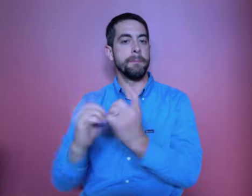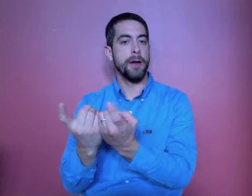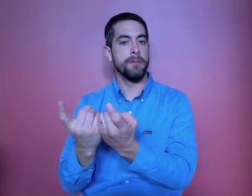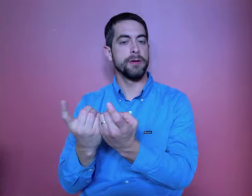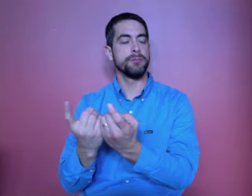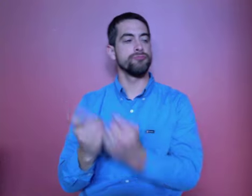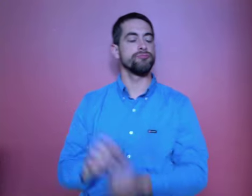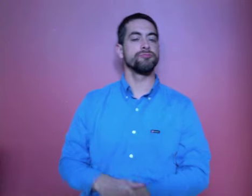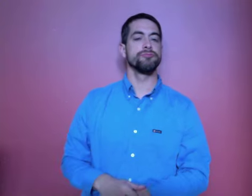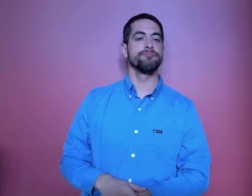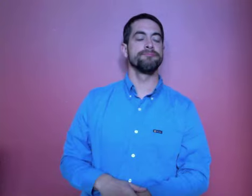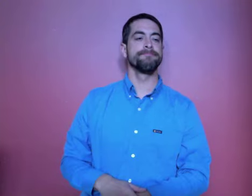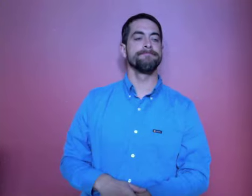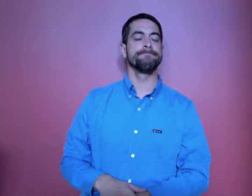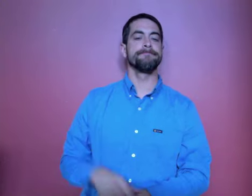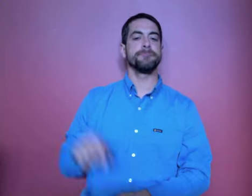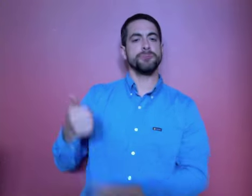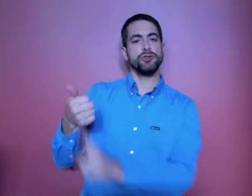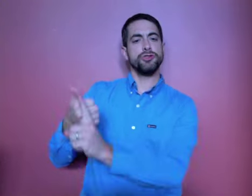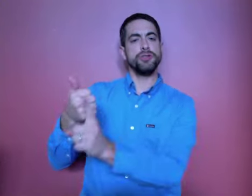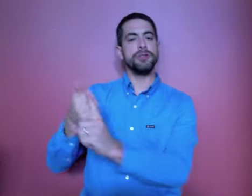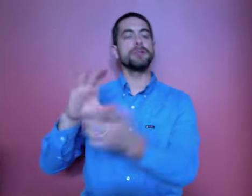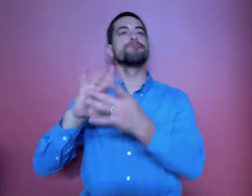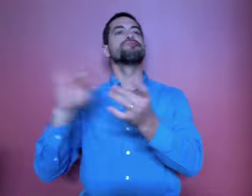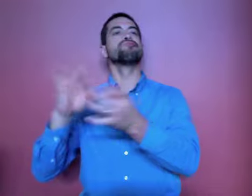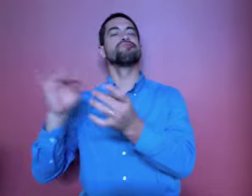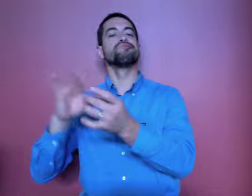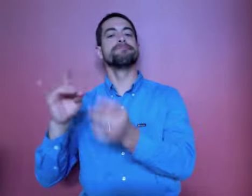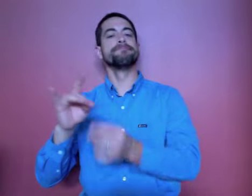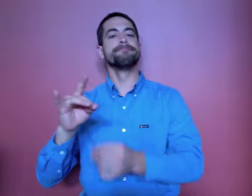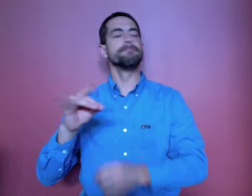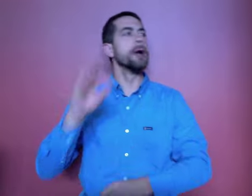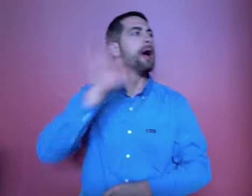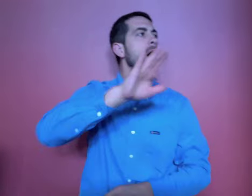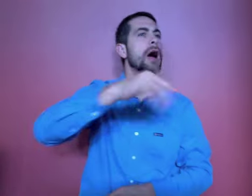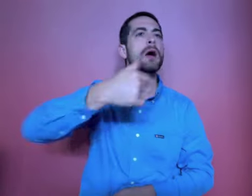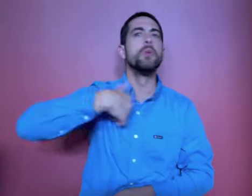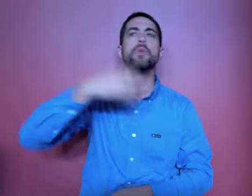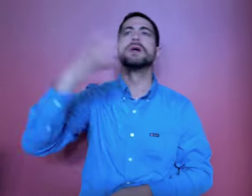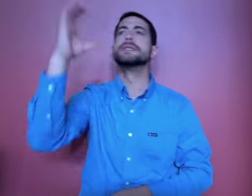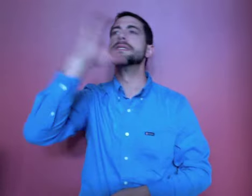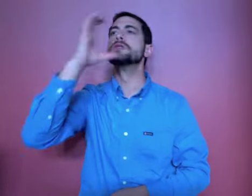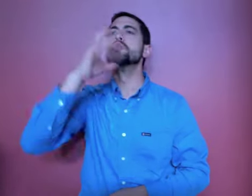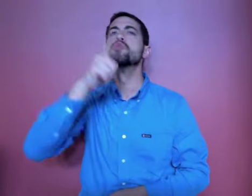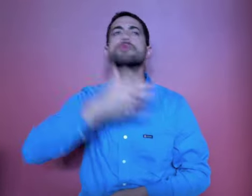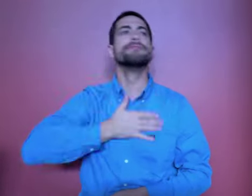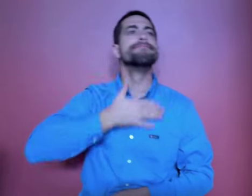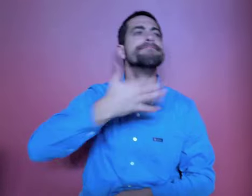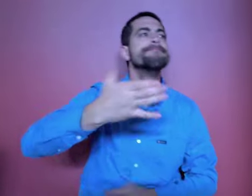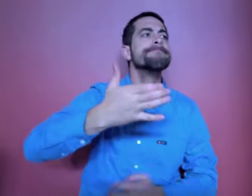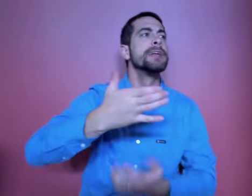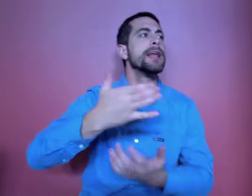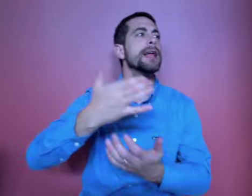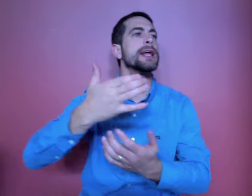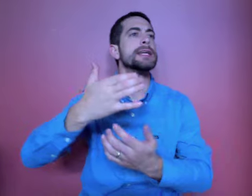she says they are looking for people to take surveys about the popularity of the new site.